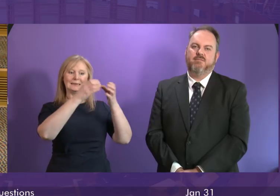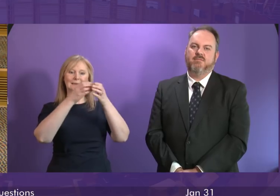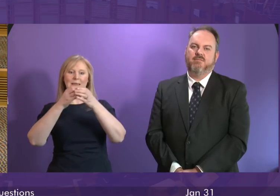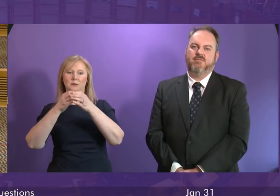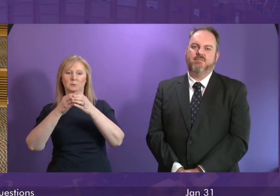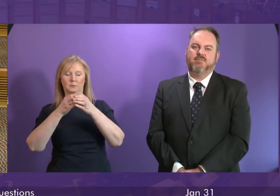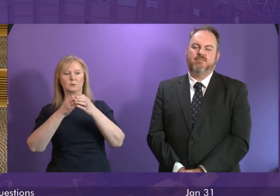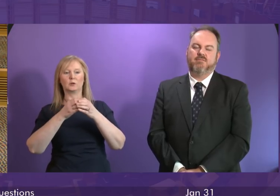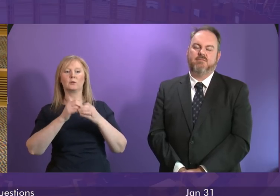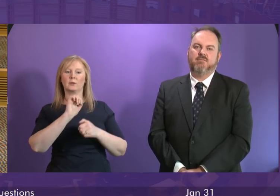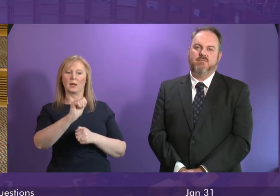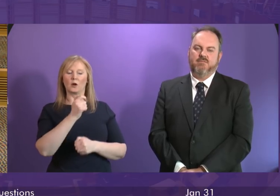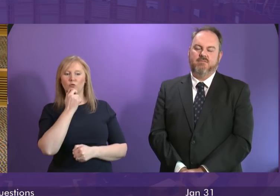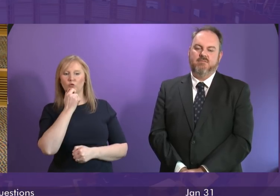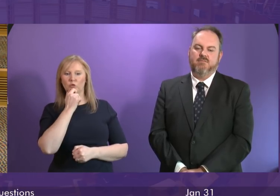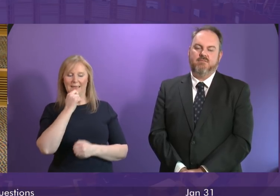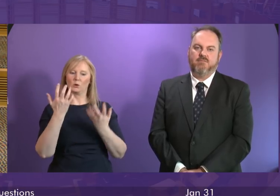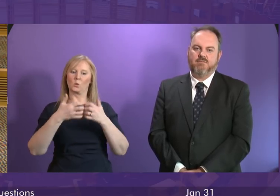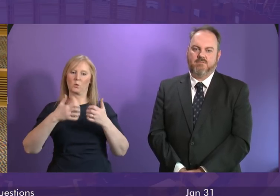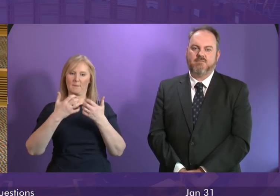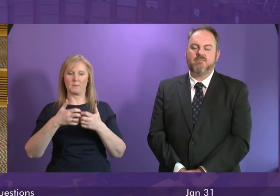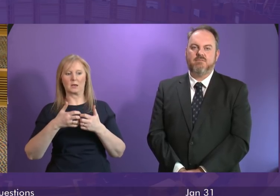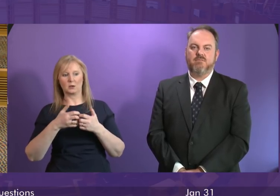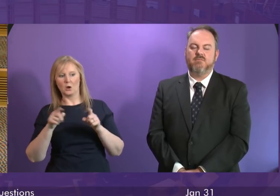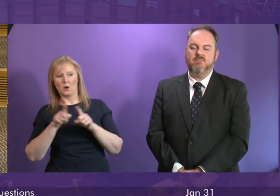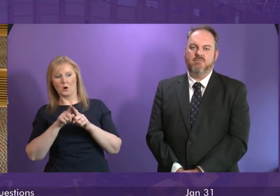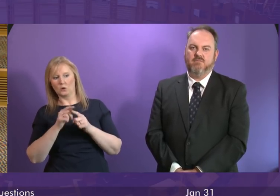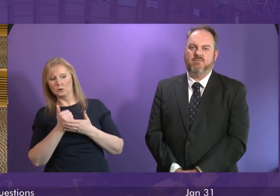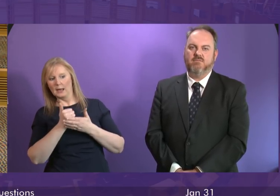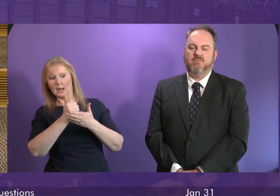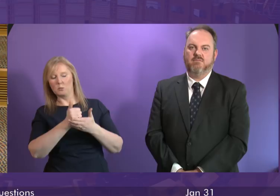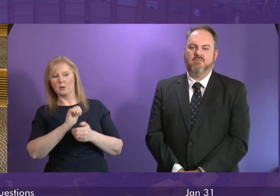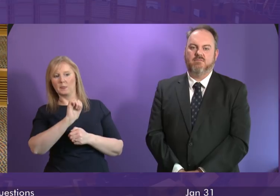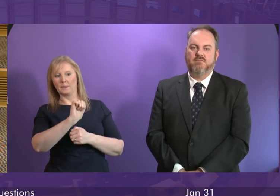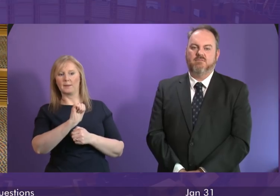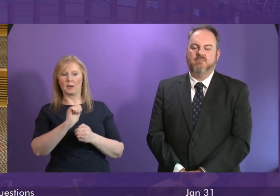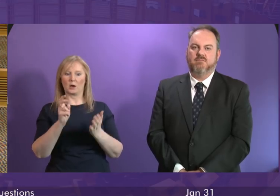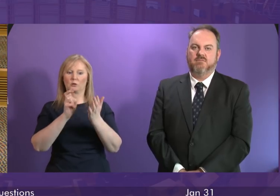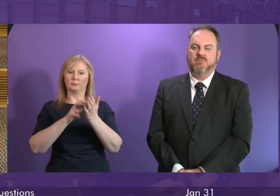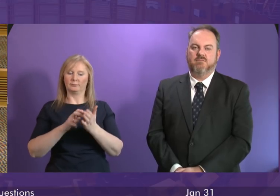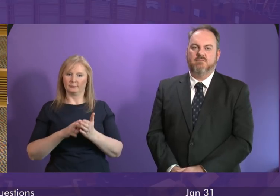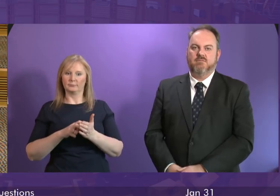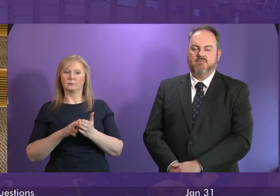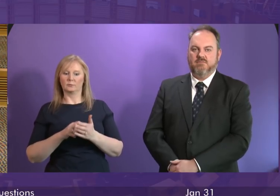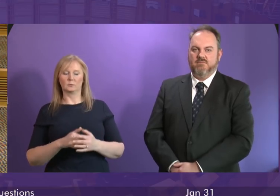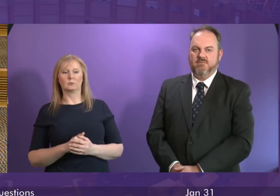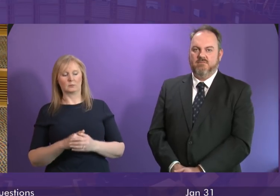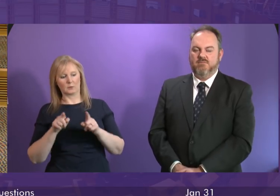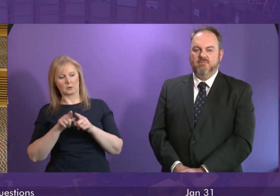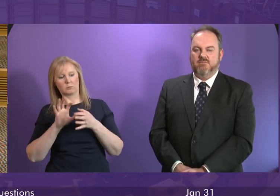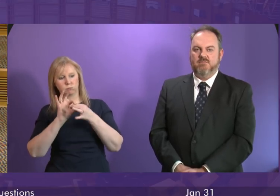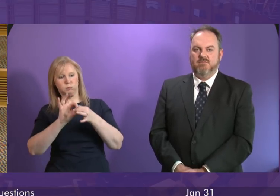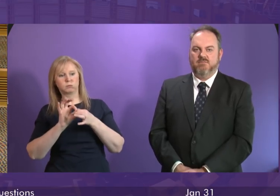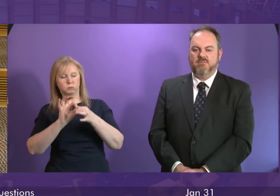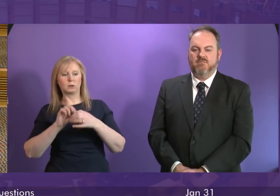VHF radio equipment as well as assisting them with the procurement process Scottish Government officials also work collaboratively with Police Scotland the Maritime